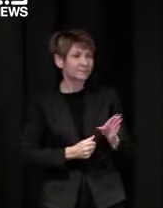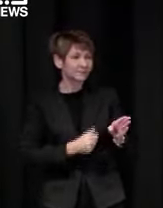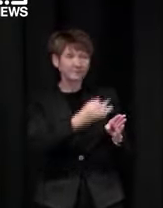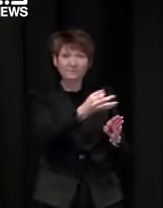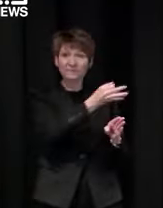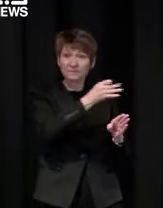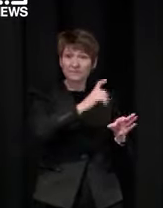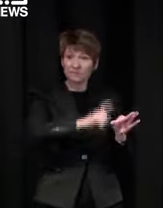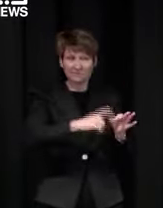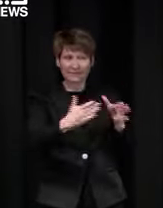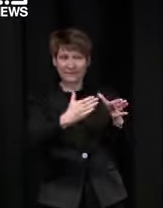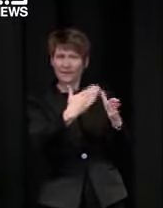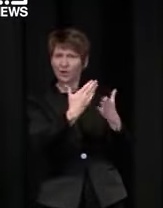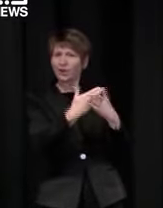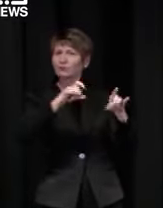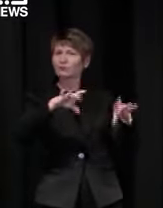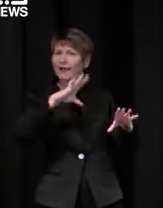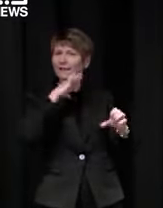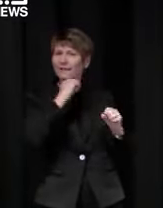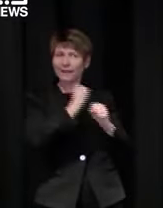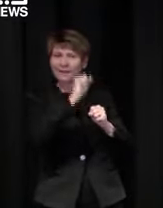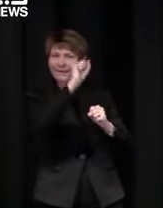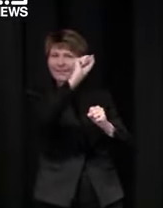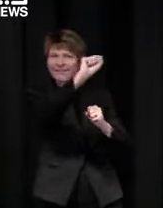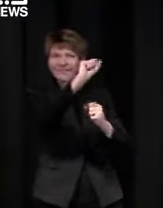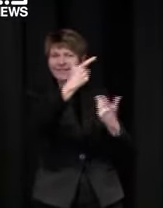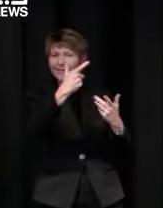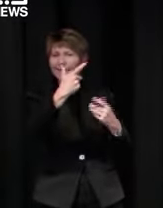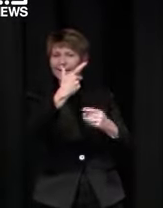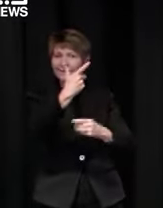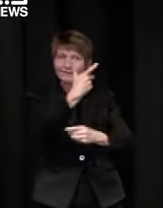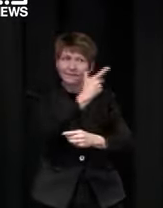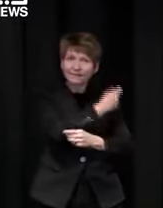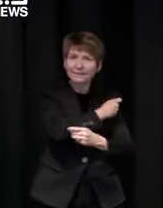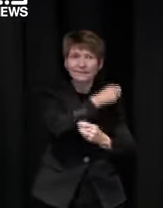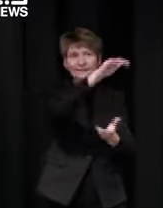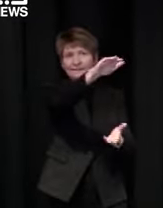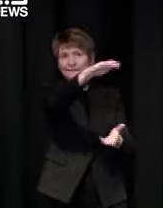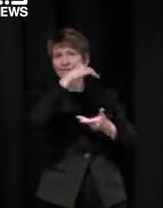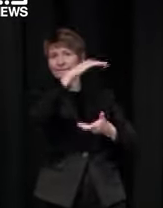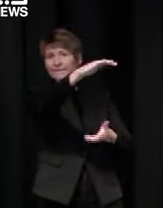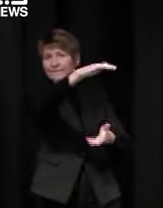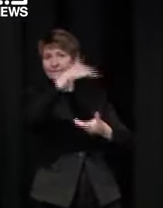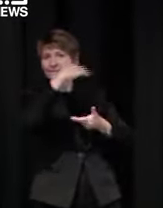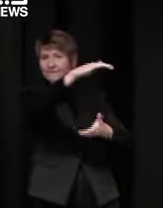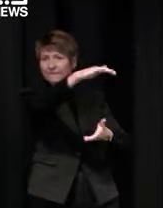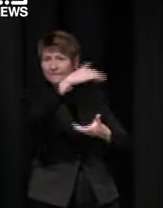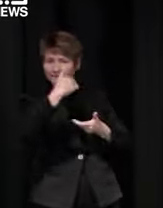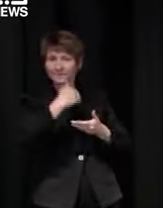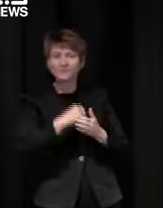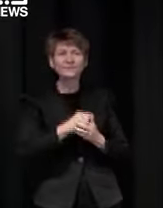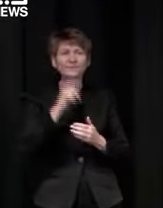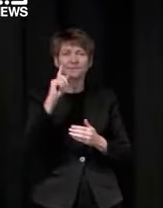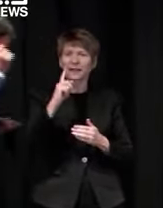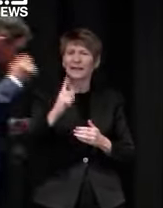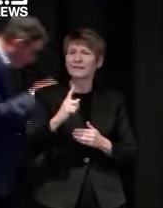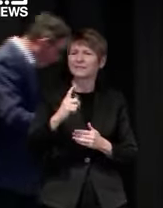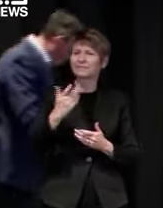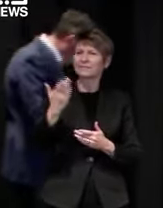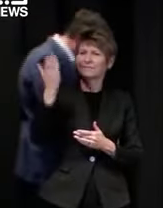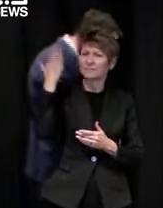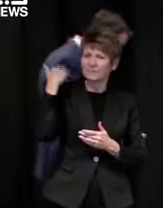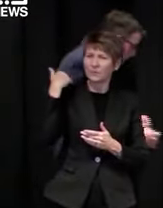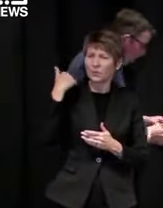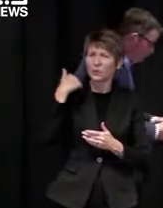are you actively considering cutting down the weight for pfizer vaccines from six weeks back to three weeks given that as you indicated